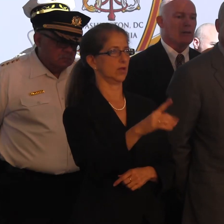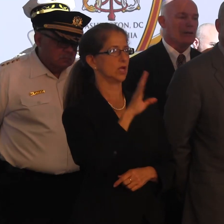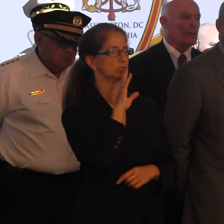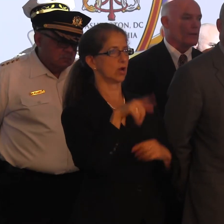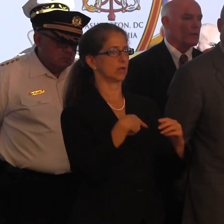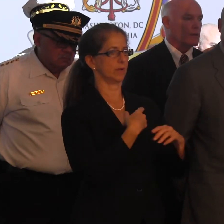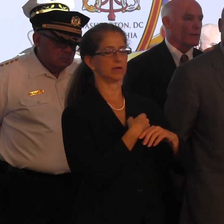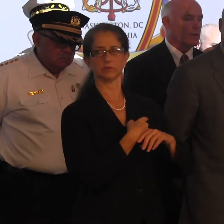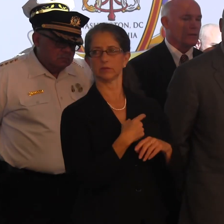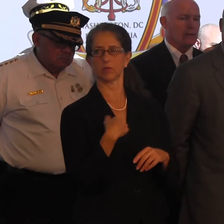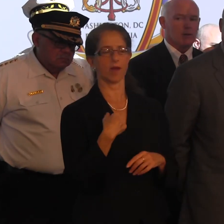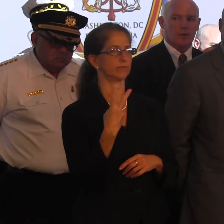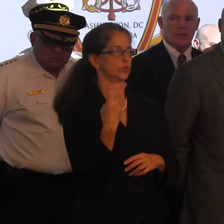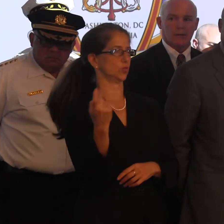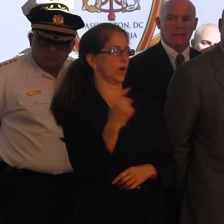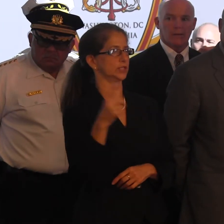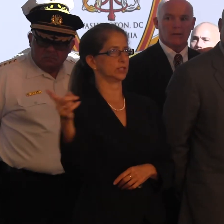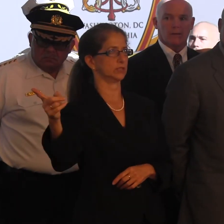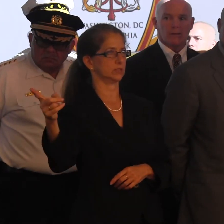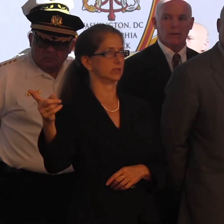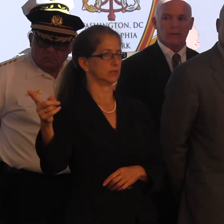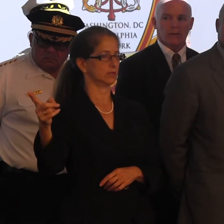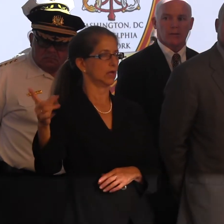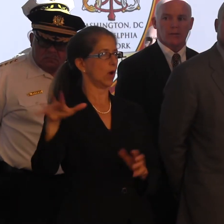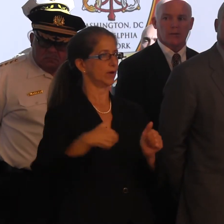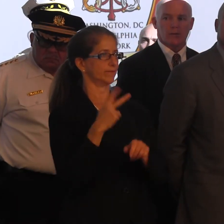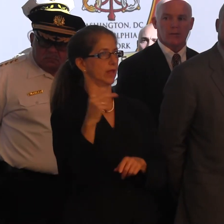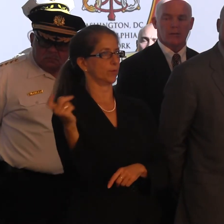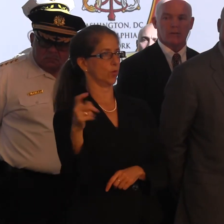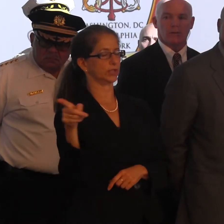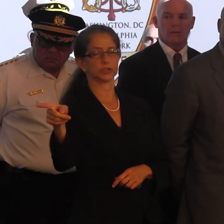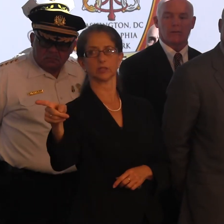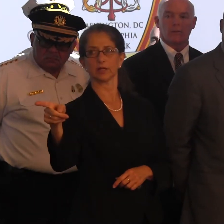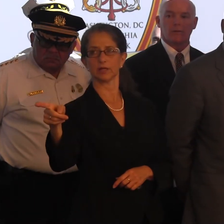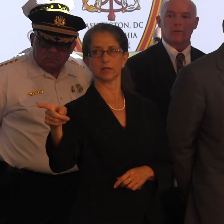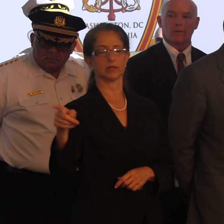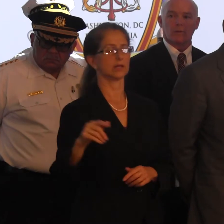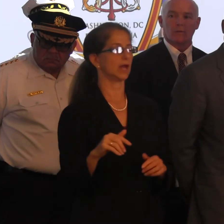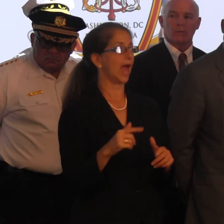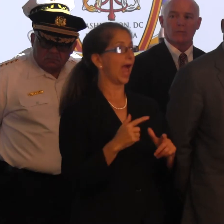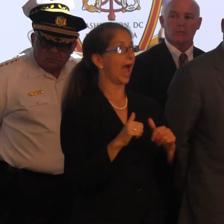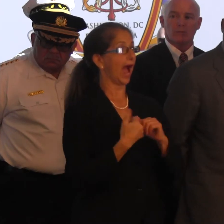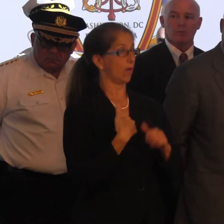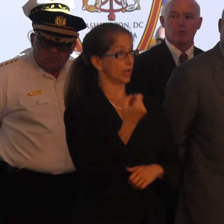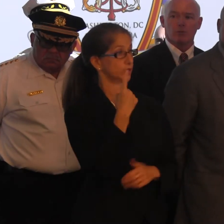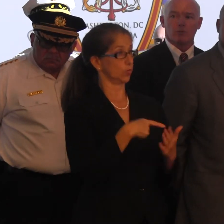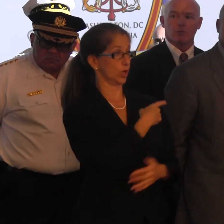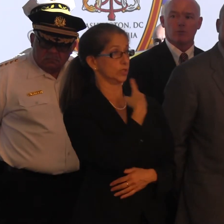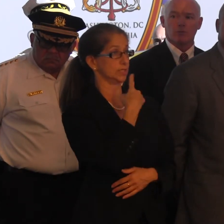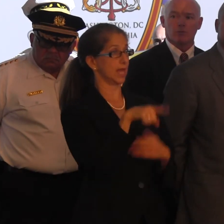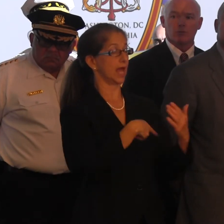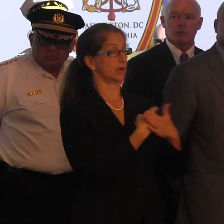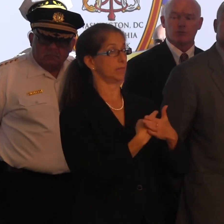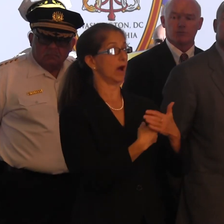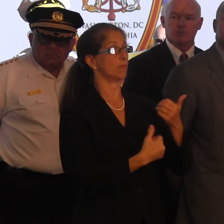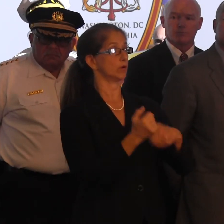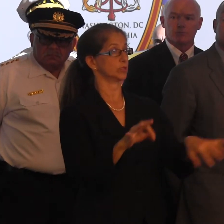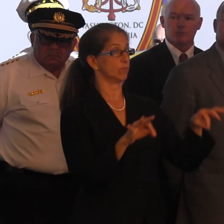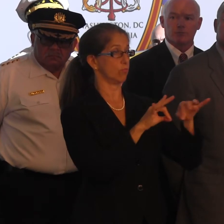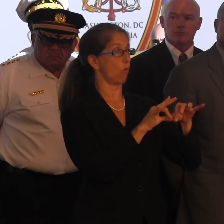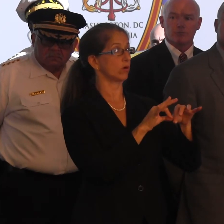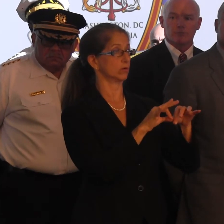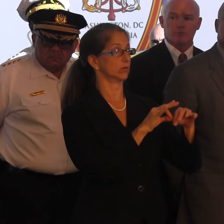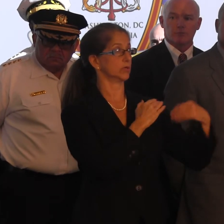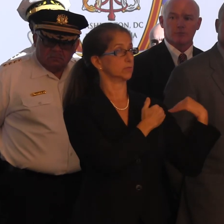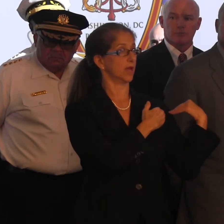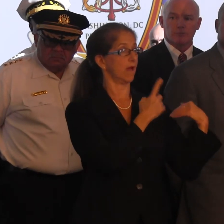Oh, we've got two going on. Do your follow-up and then we'll come right to you. How do you, how that, I understand what you're saying about primary responsibility. But then,